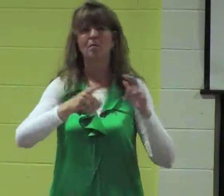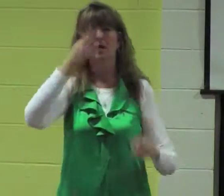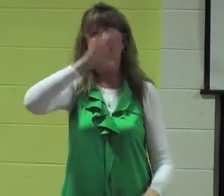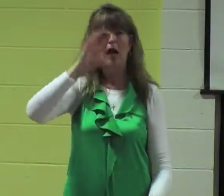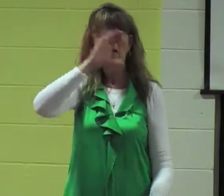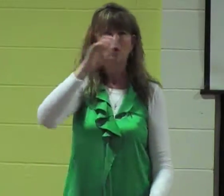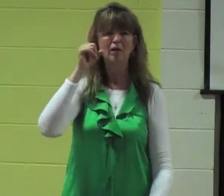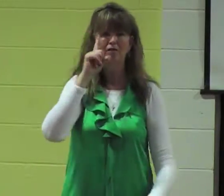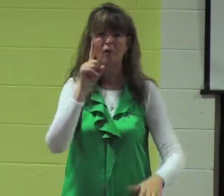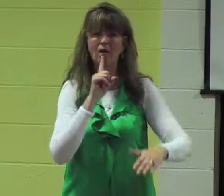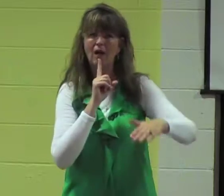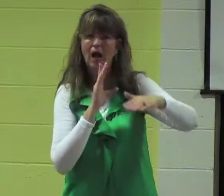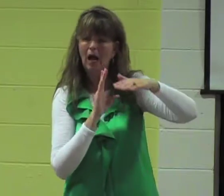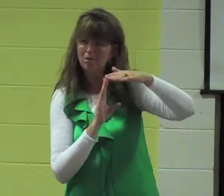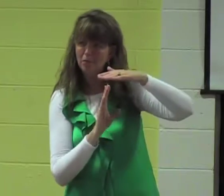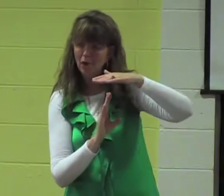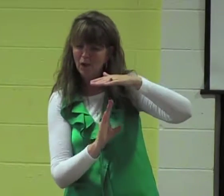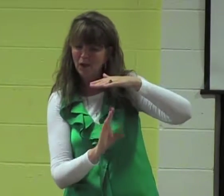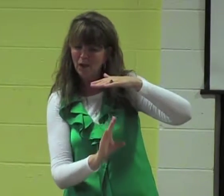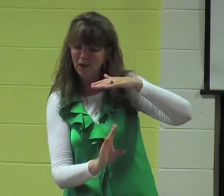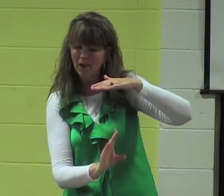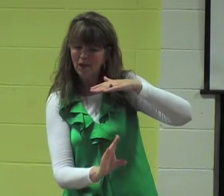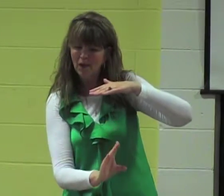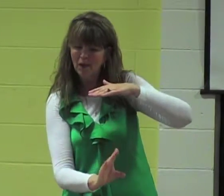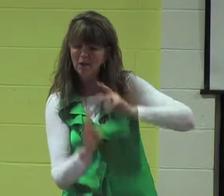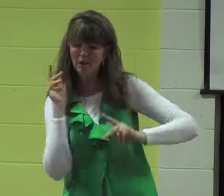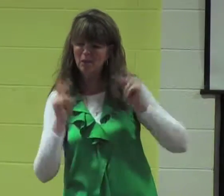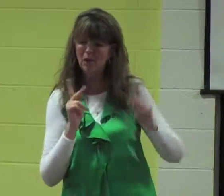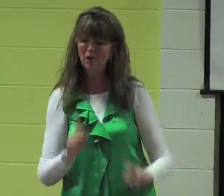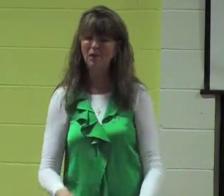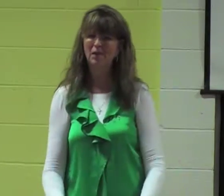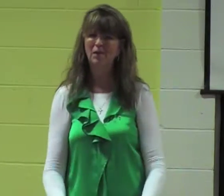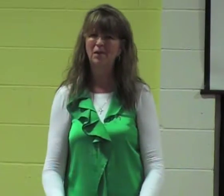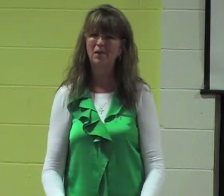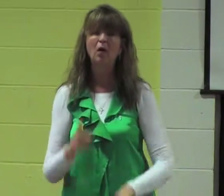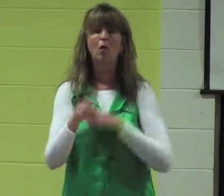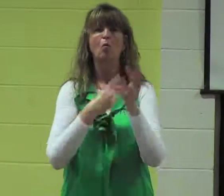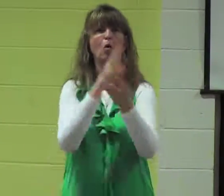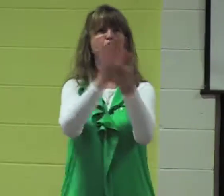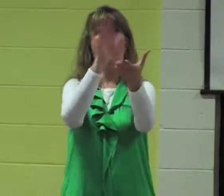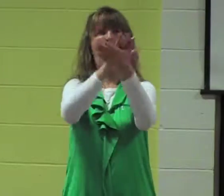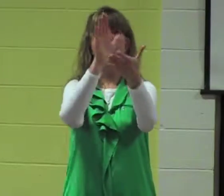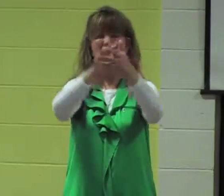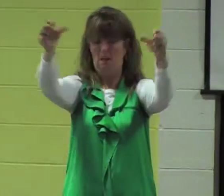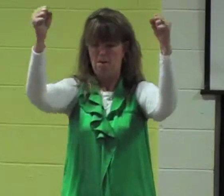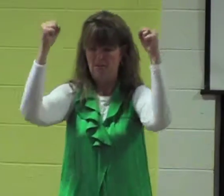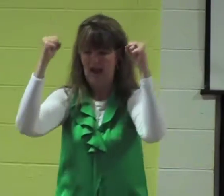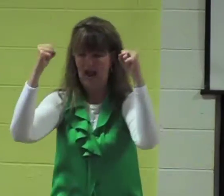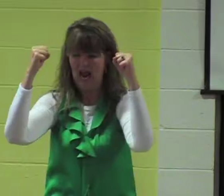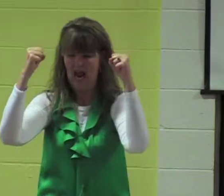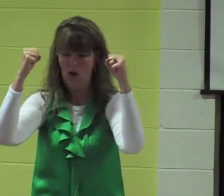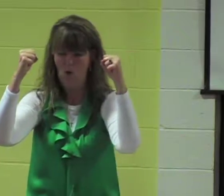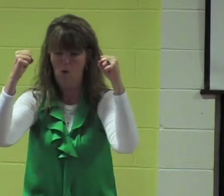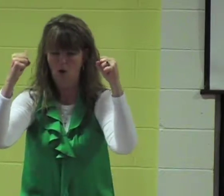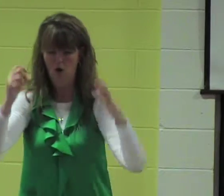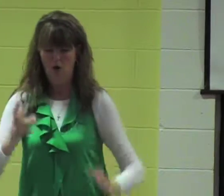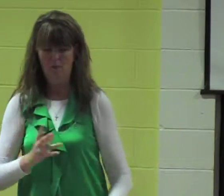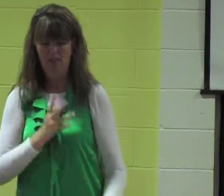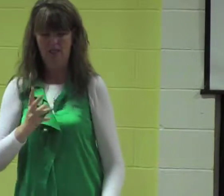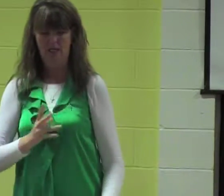they're looking for heroes but God seeks humble people the world praises power